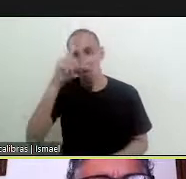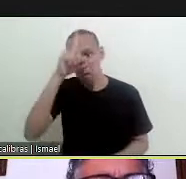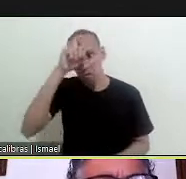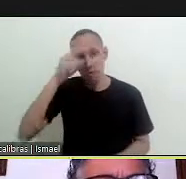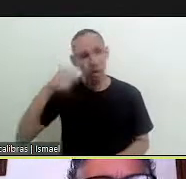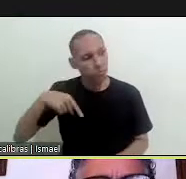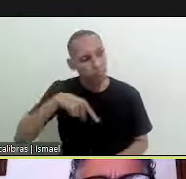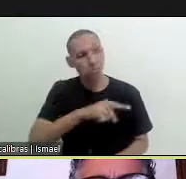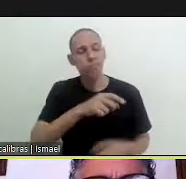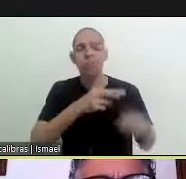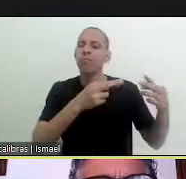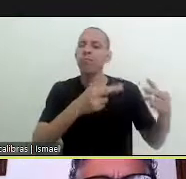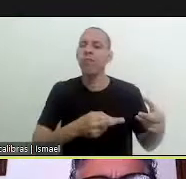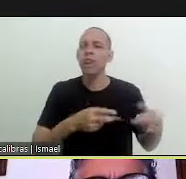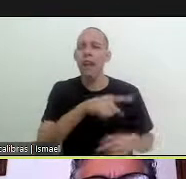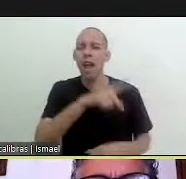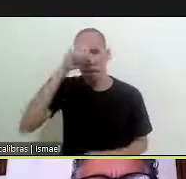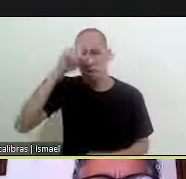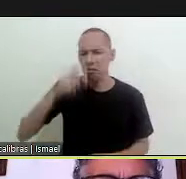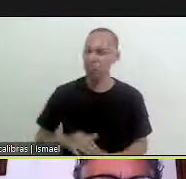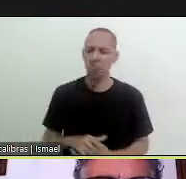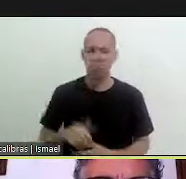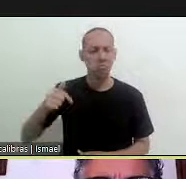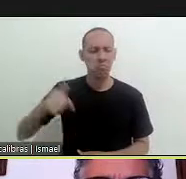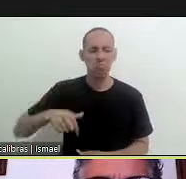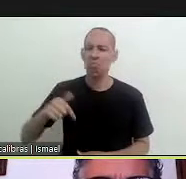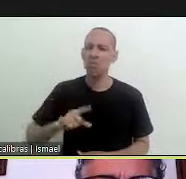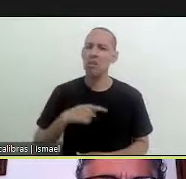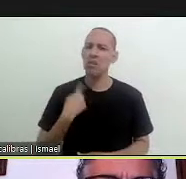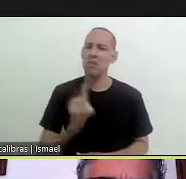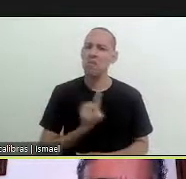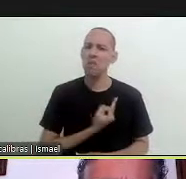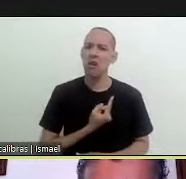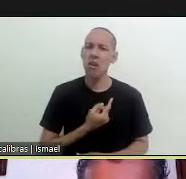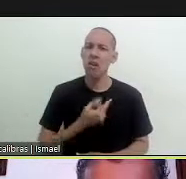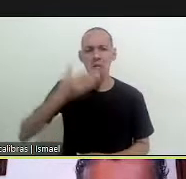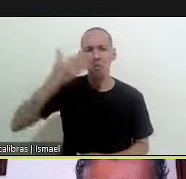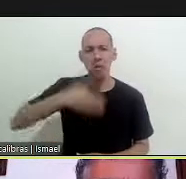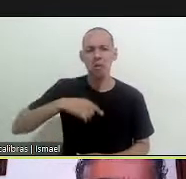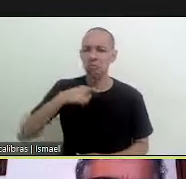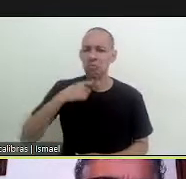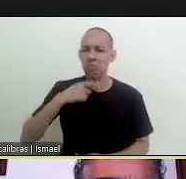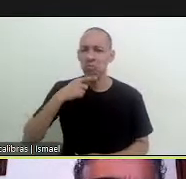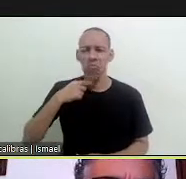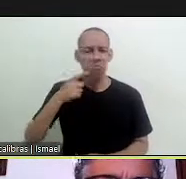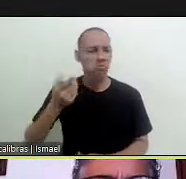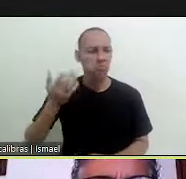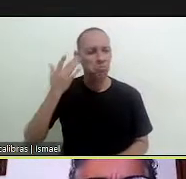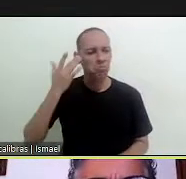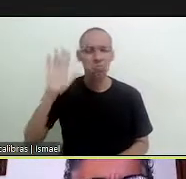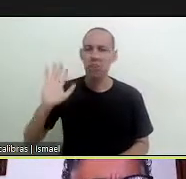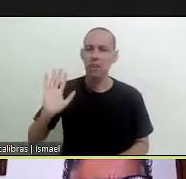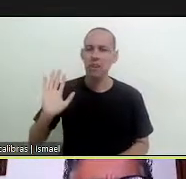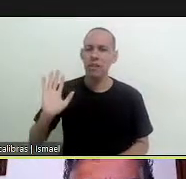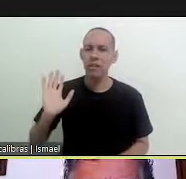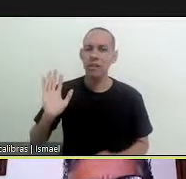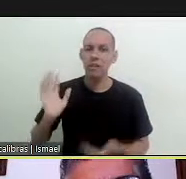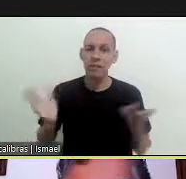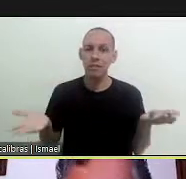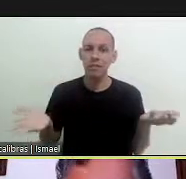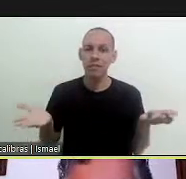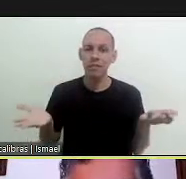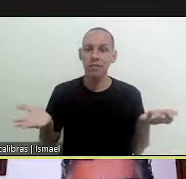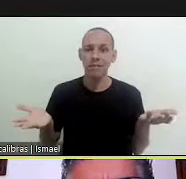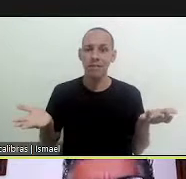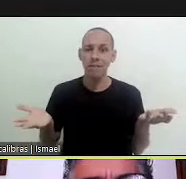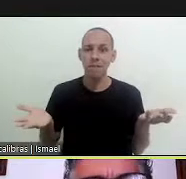let's go to a regional hospital and in the regional hospital they told her no we don't make these tests here and we don't know what to do so